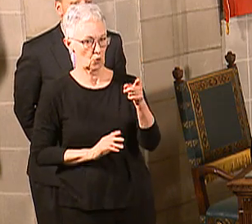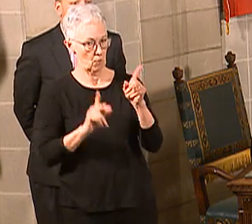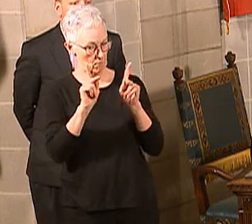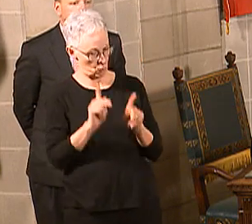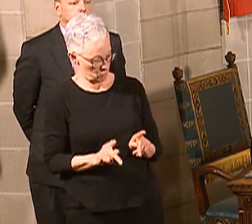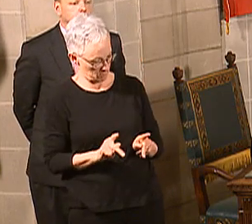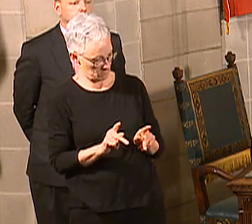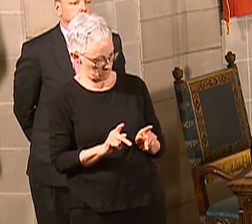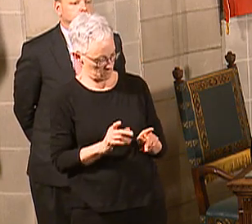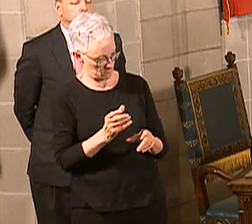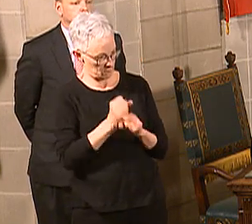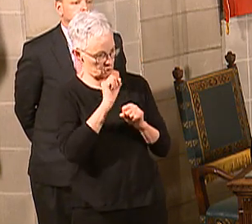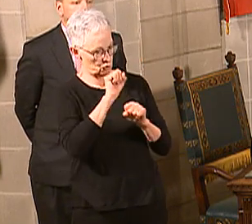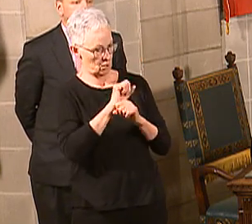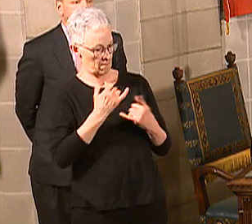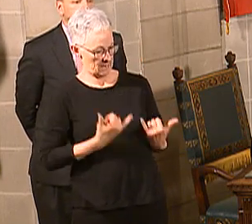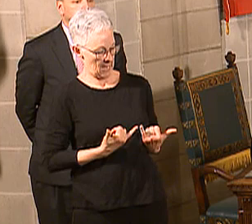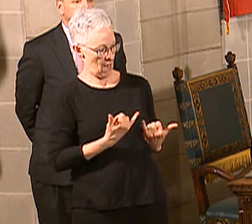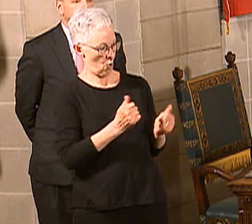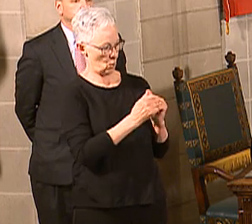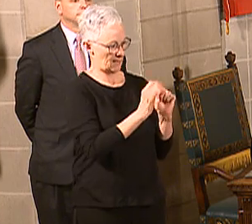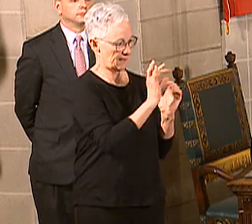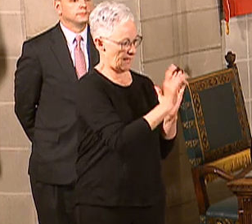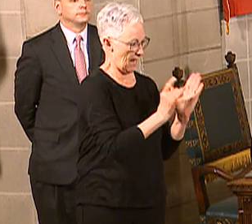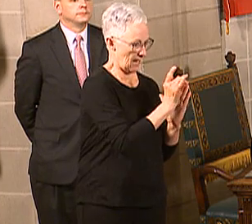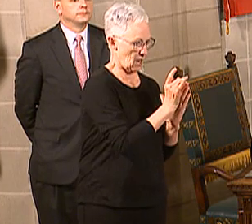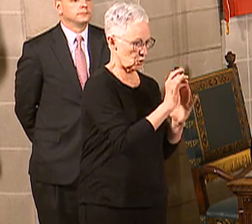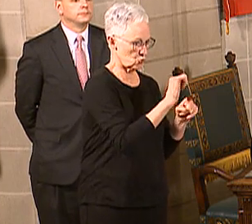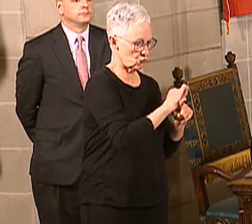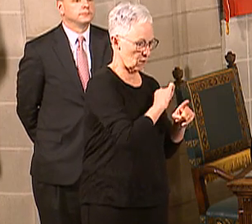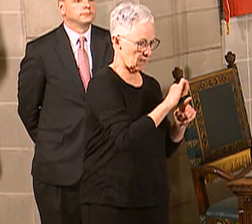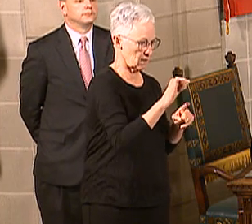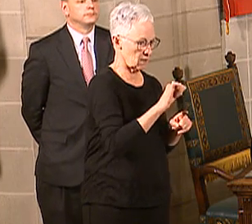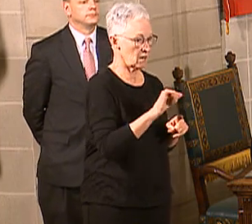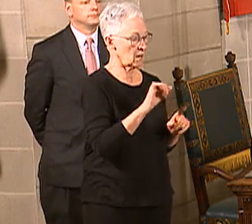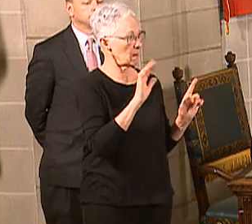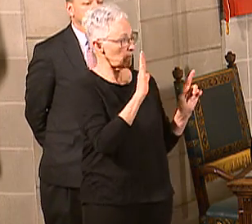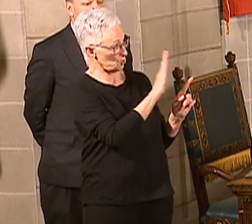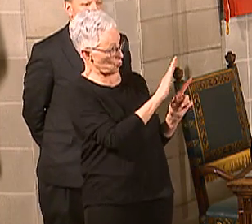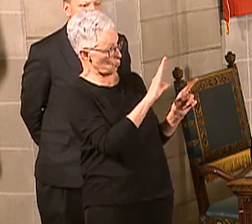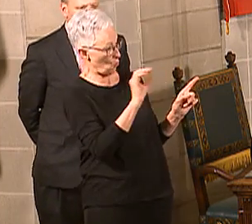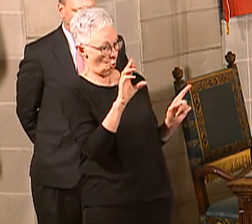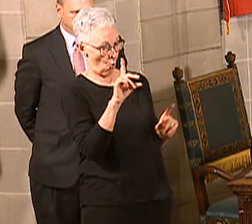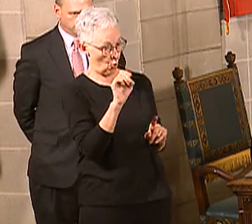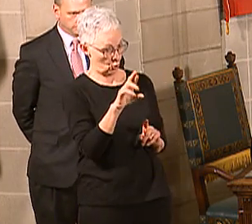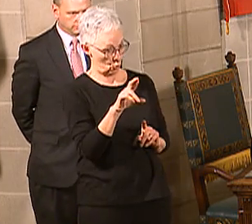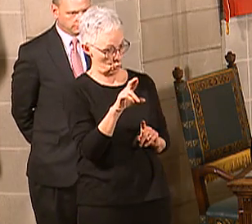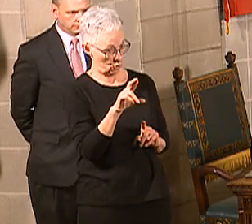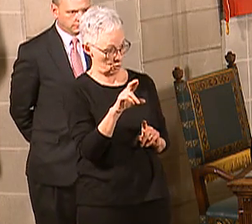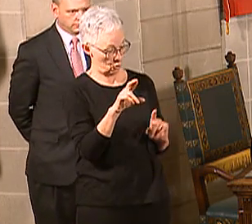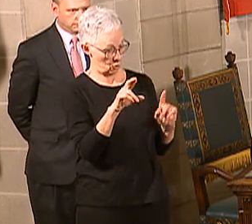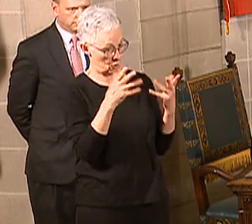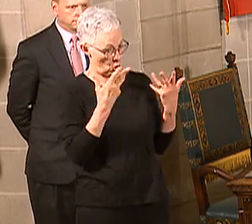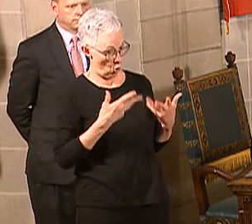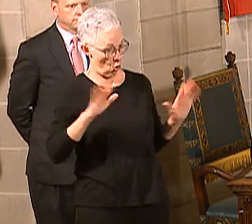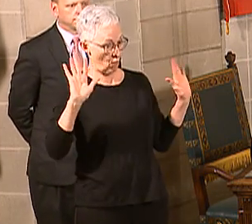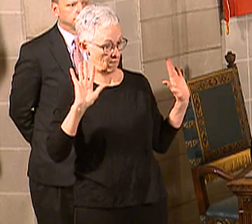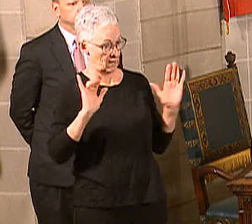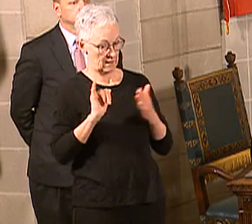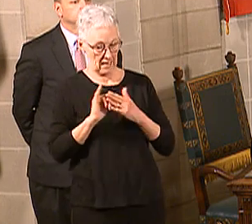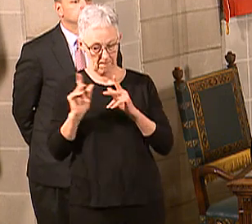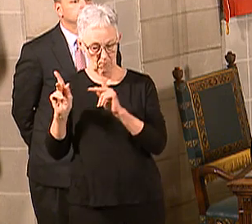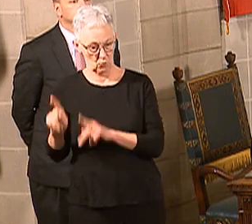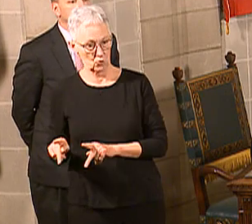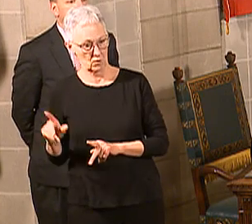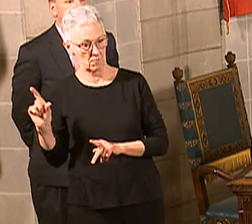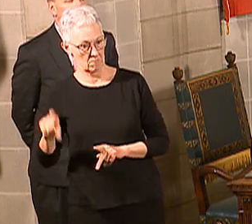with eight hours of training, and get to work, but when the executive order is done, then they have to, that person